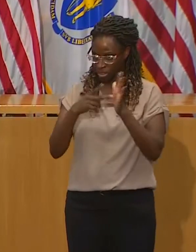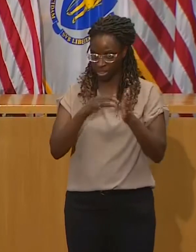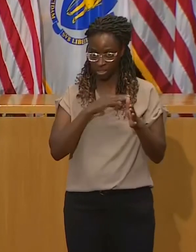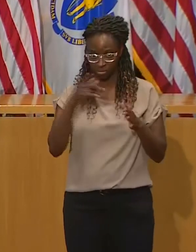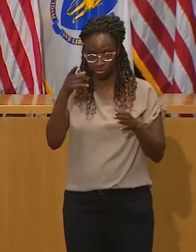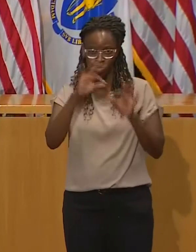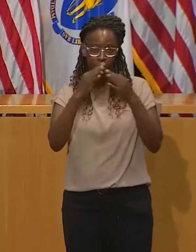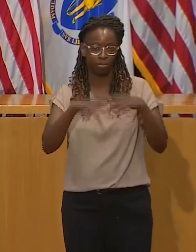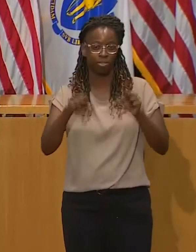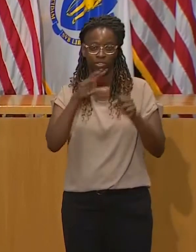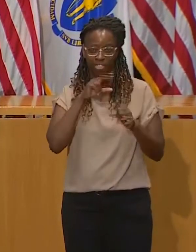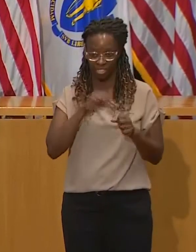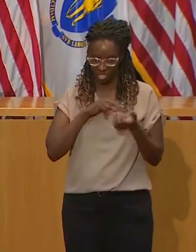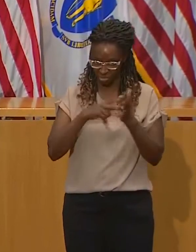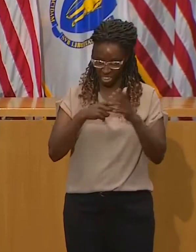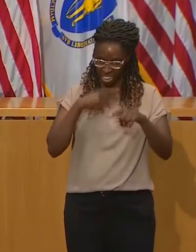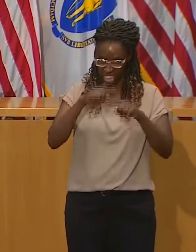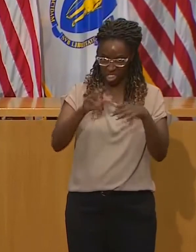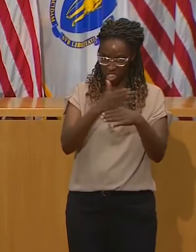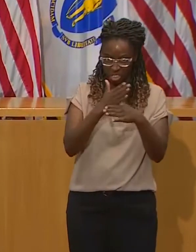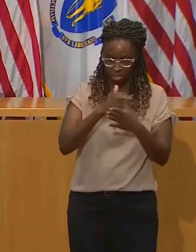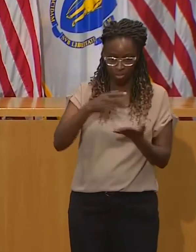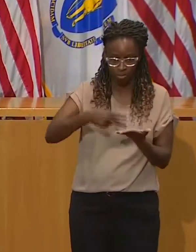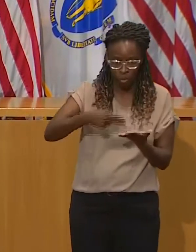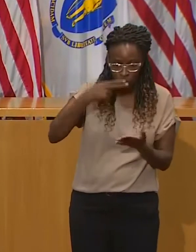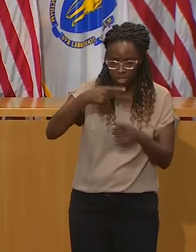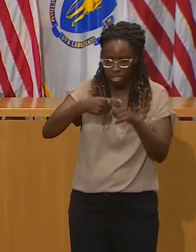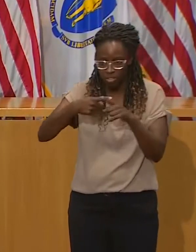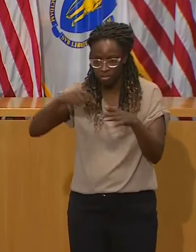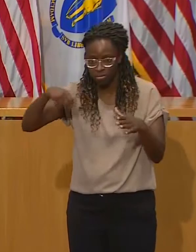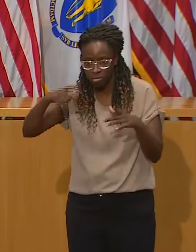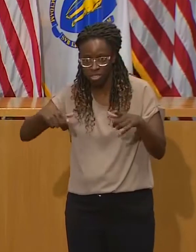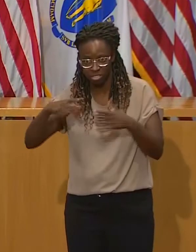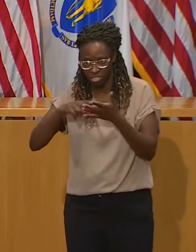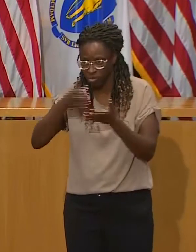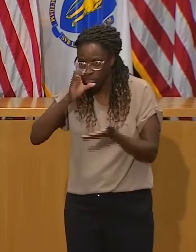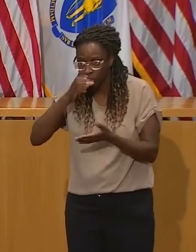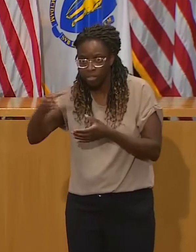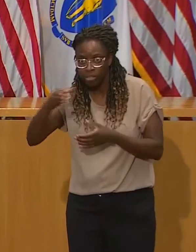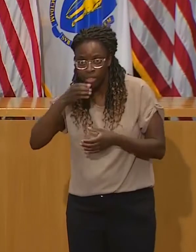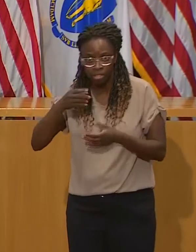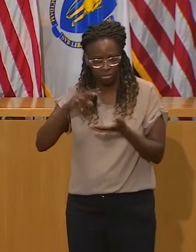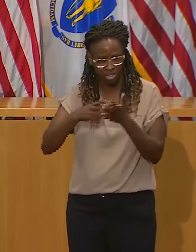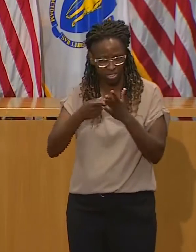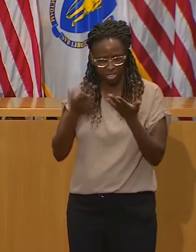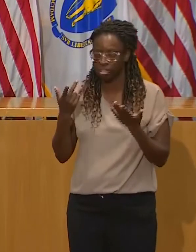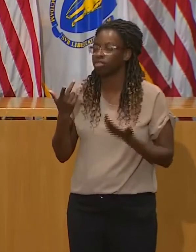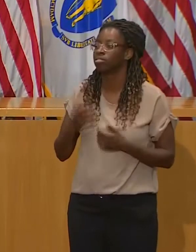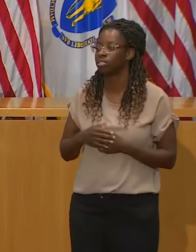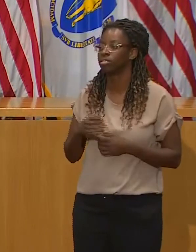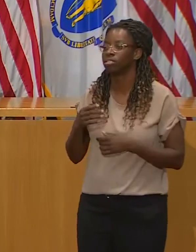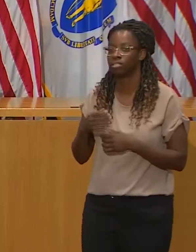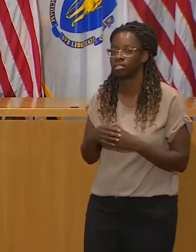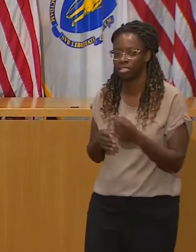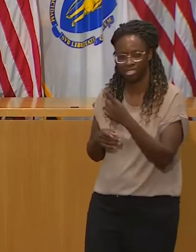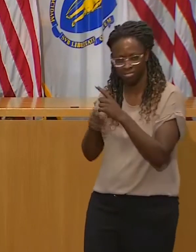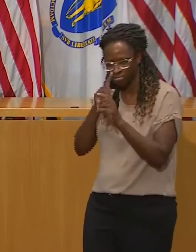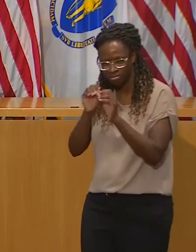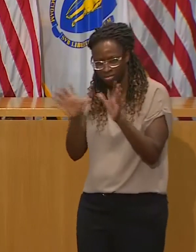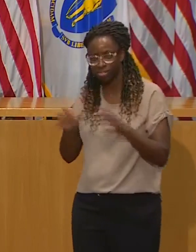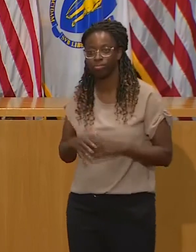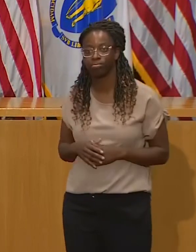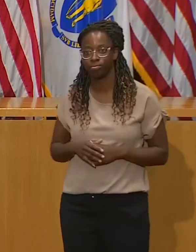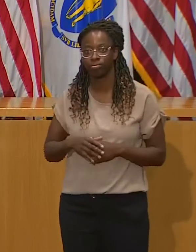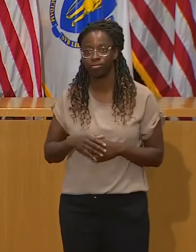I don't know. So, not to be too, right, I don't know if you've ever carved a turkey. So, I'm thinking of Thanksgiving's I've had with